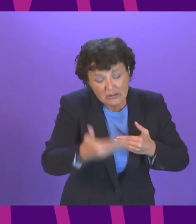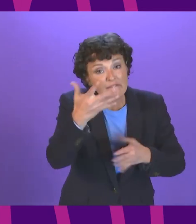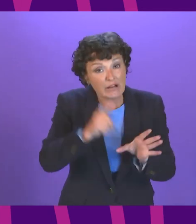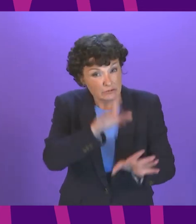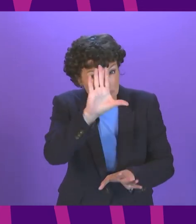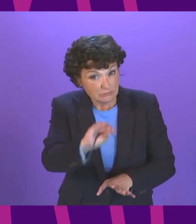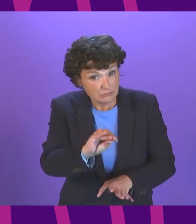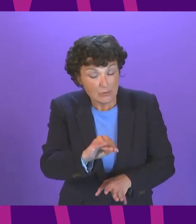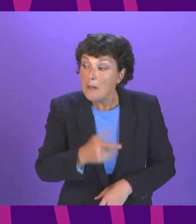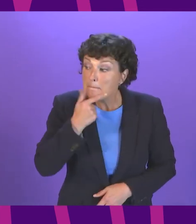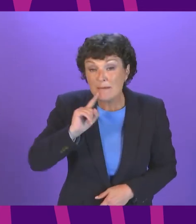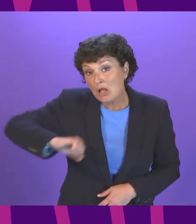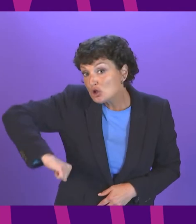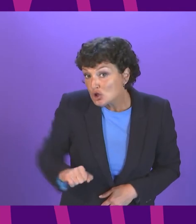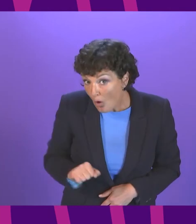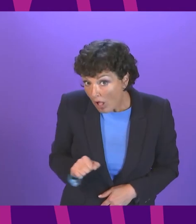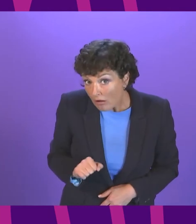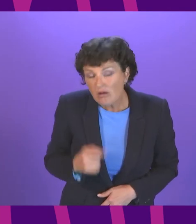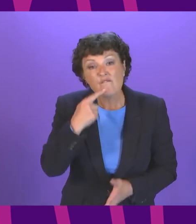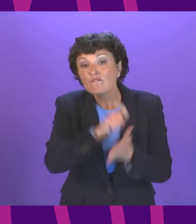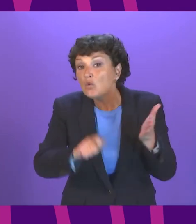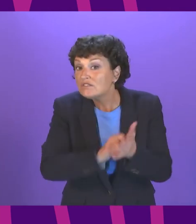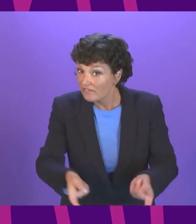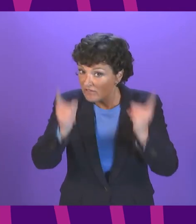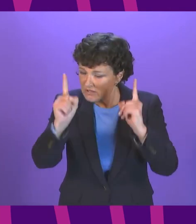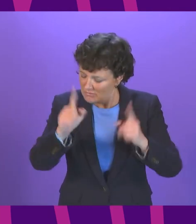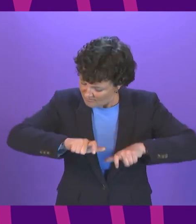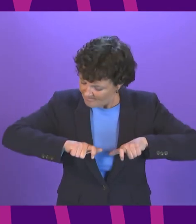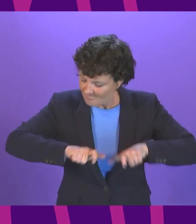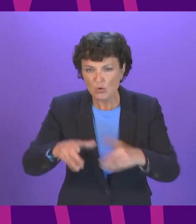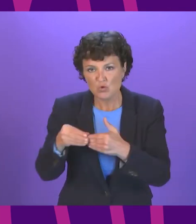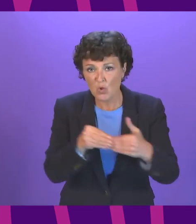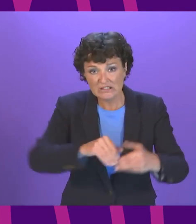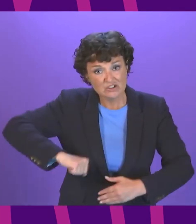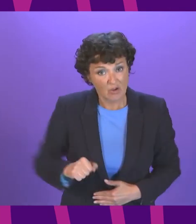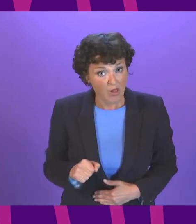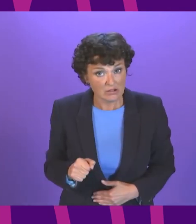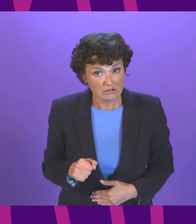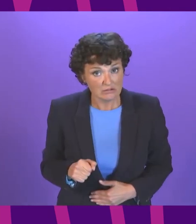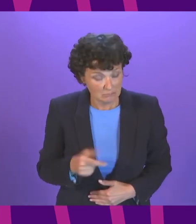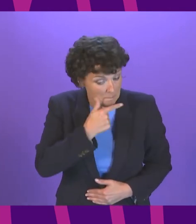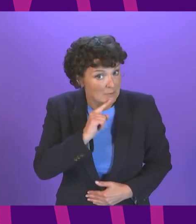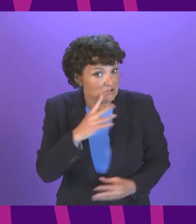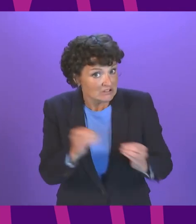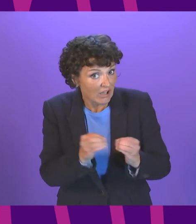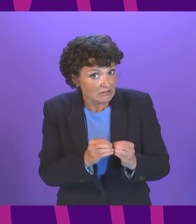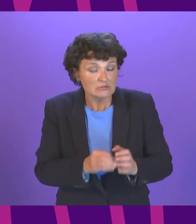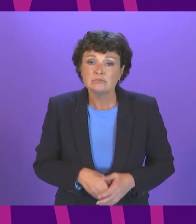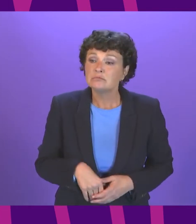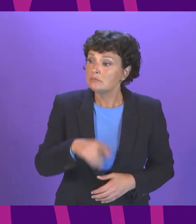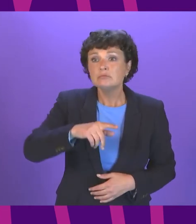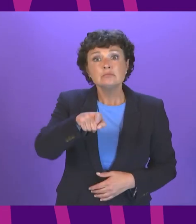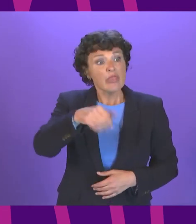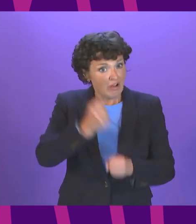the first minister and this government to take Scotland forward the programme for government quite rightly focuses on the recovery from Covid